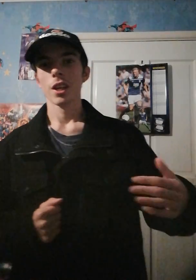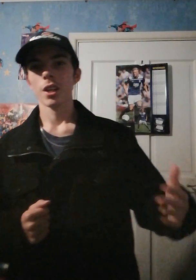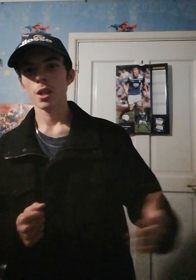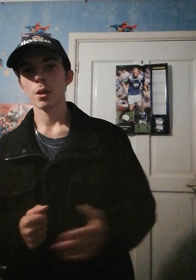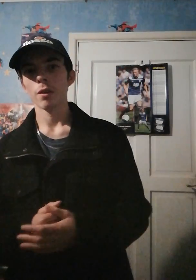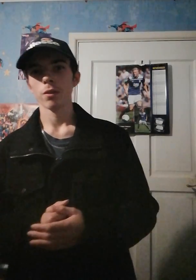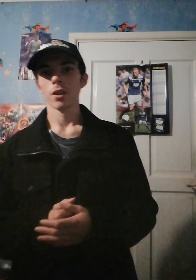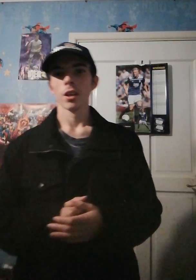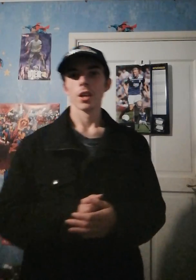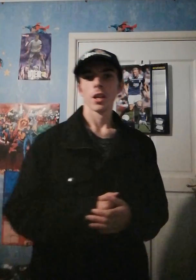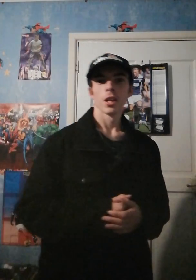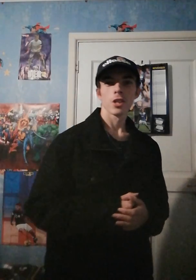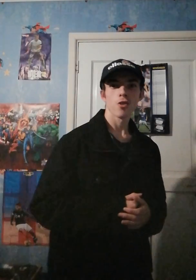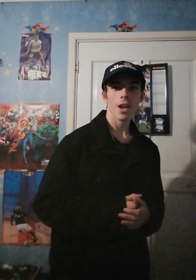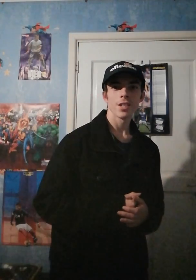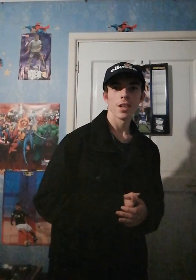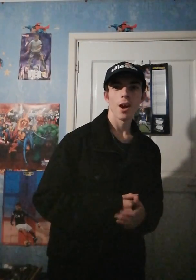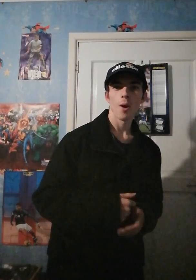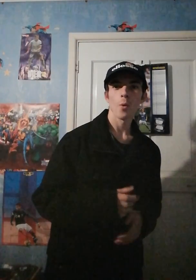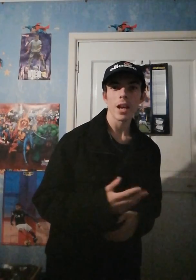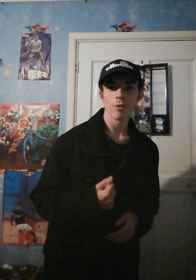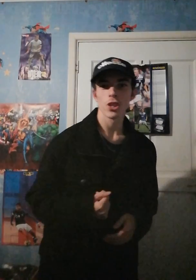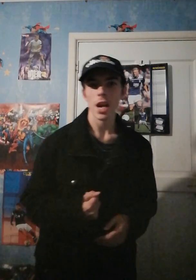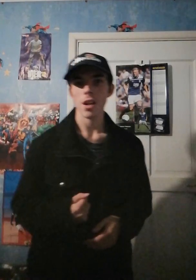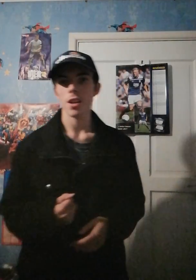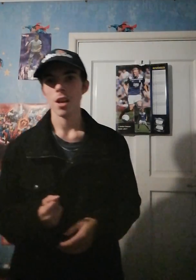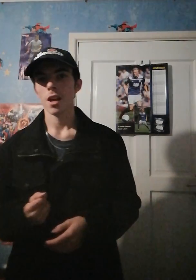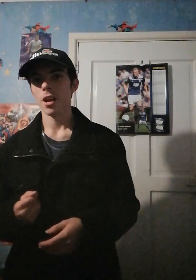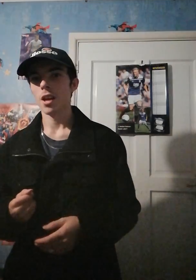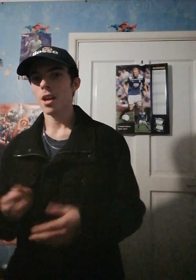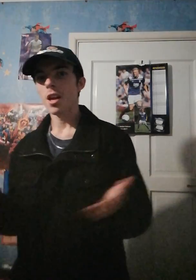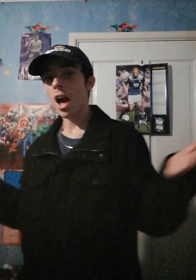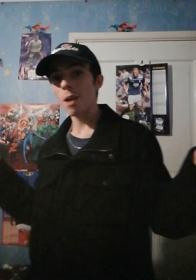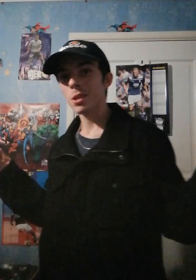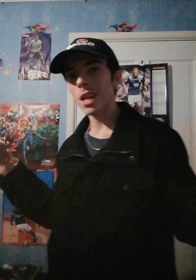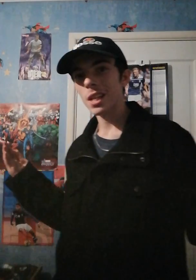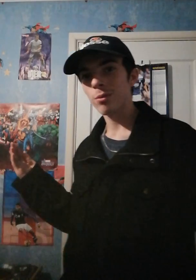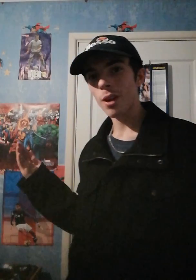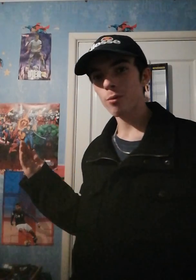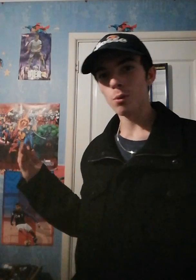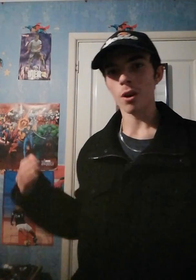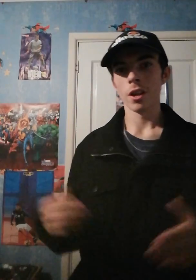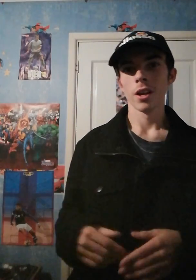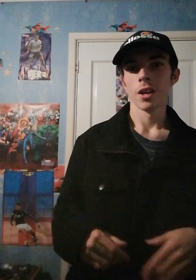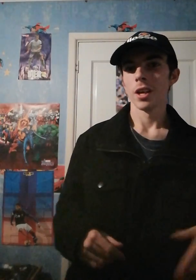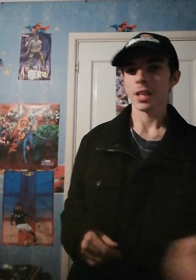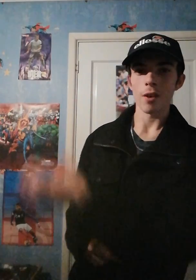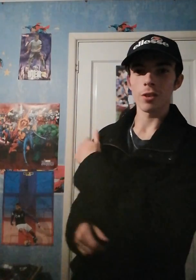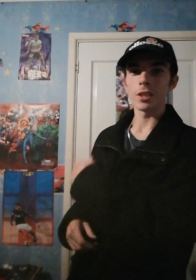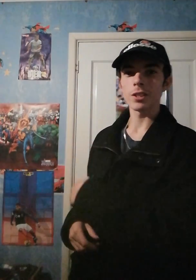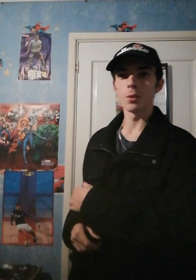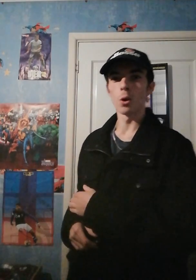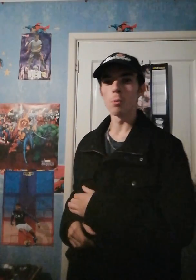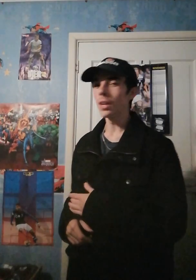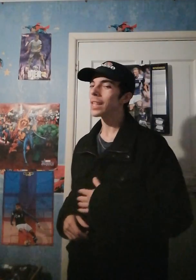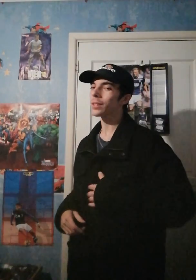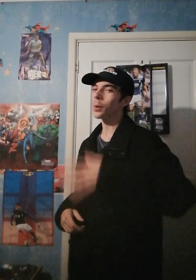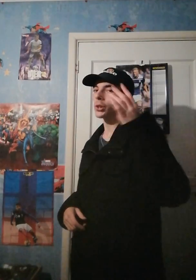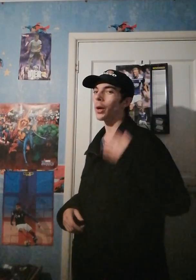You have Trent, we have Jalen. Happy days for everyone. Get rid of Norman, he's too slow,